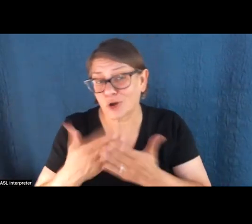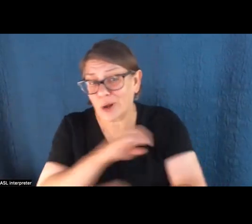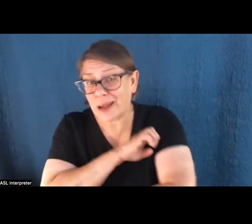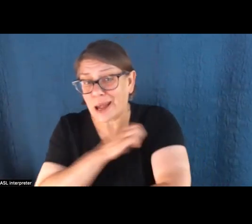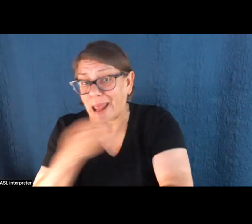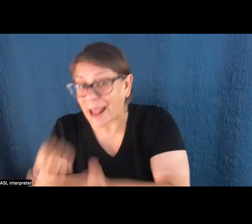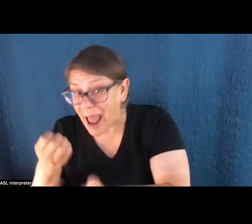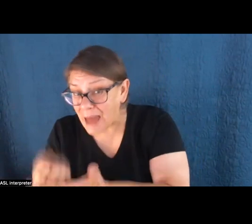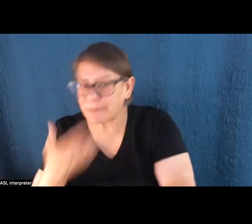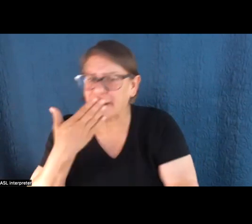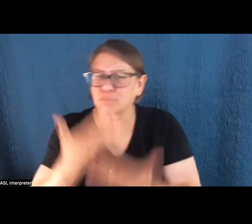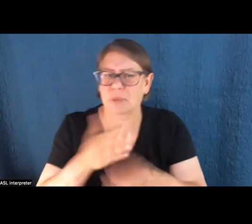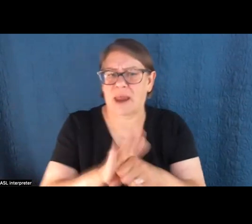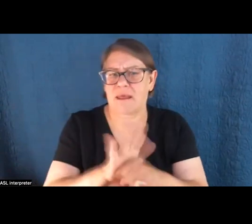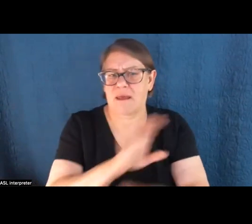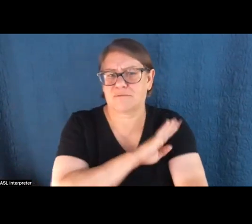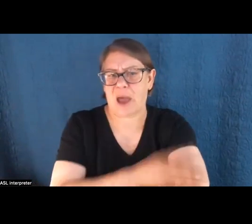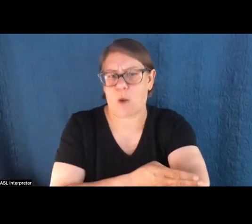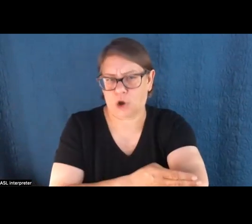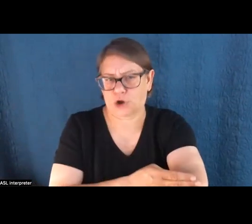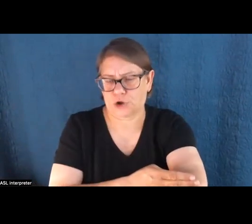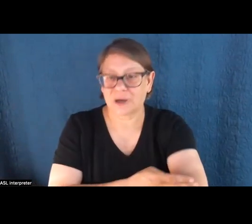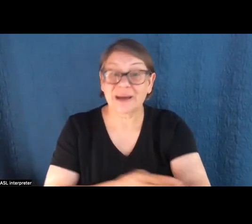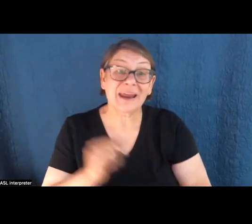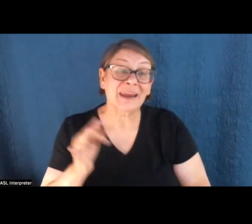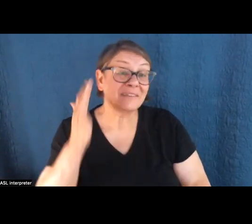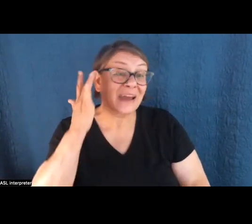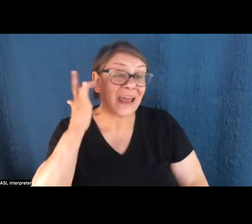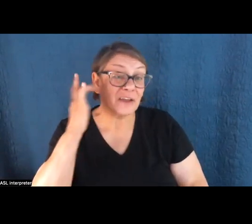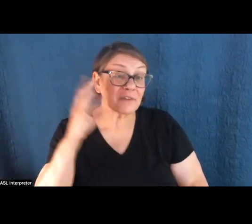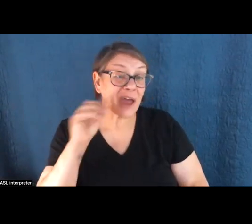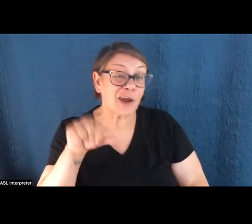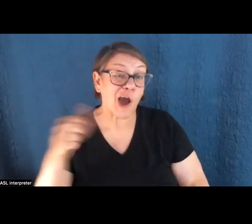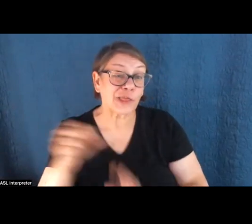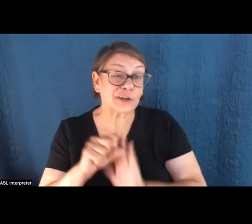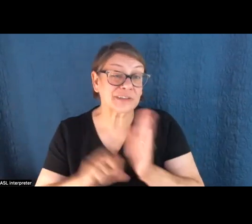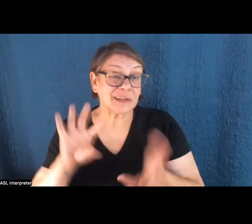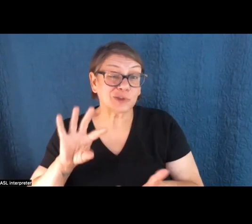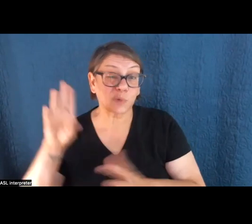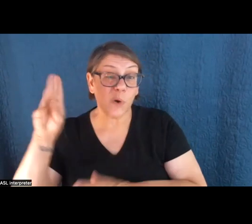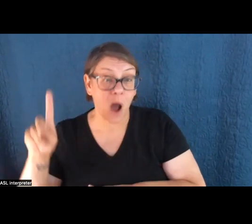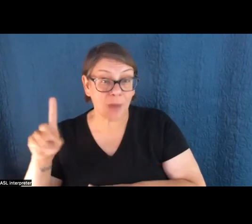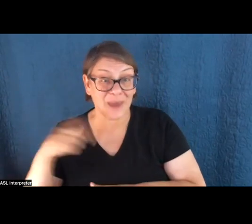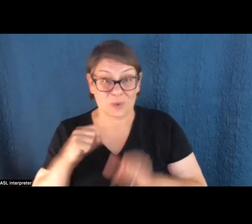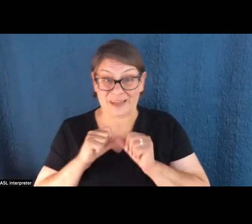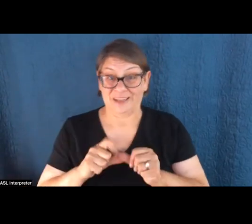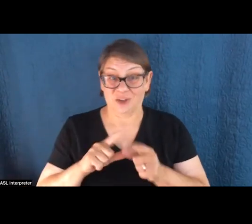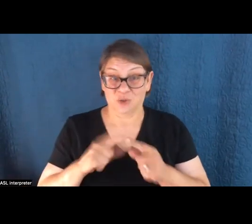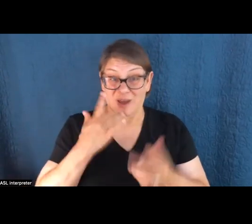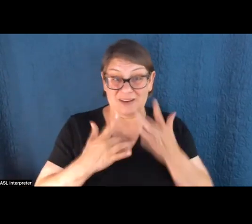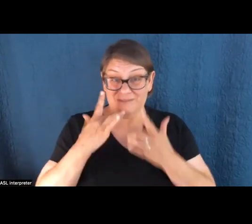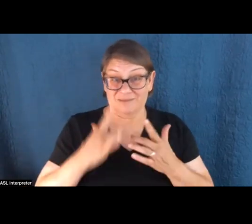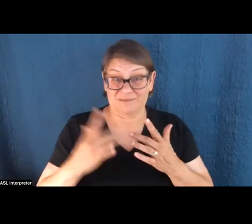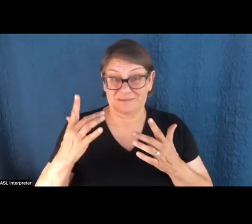reliable power. And the result of that is if California and these other states get it wrong, and if we continue to have power shortages, or their big job